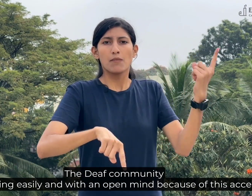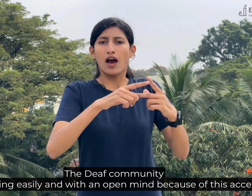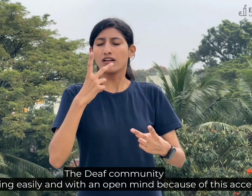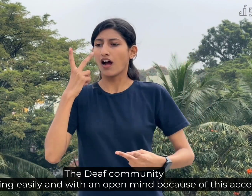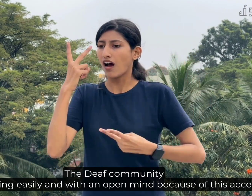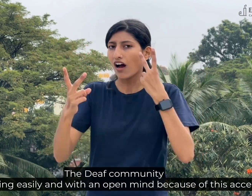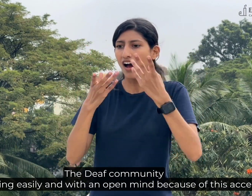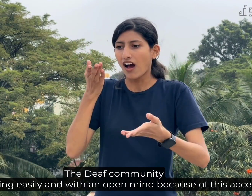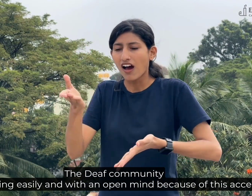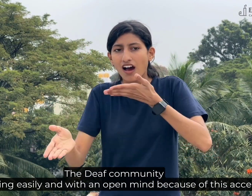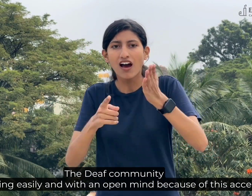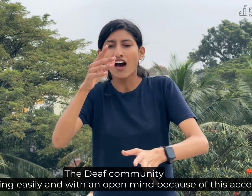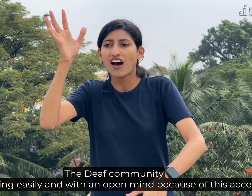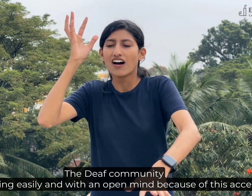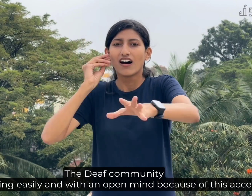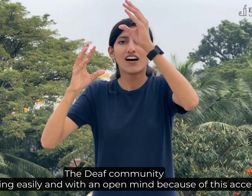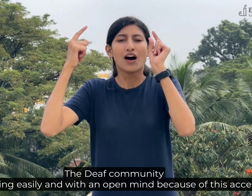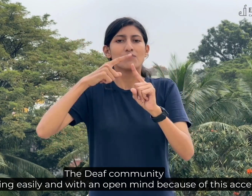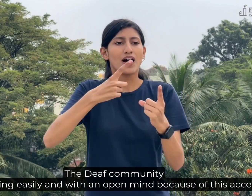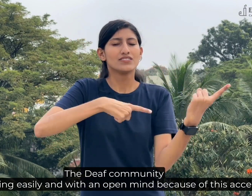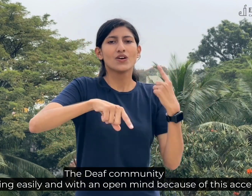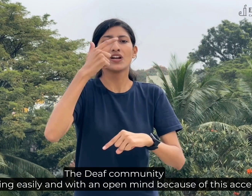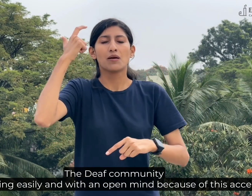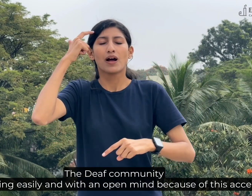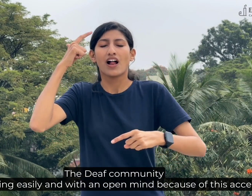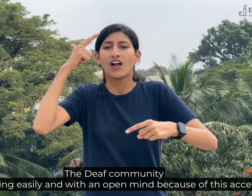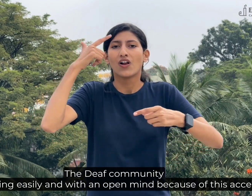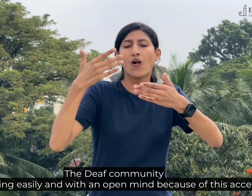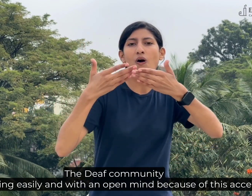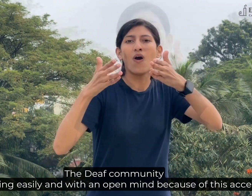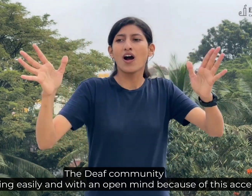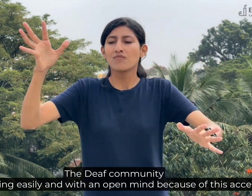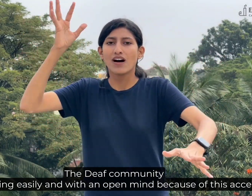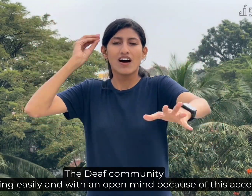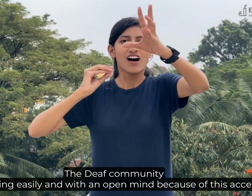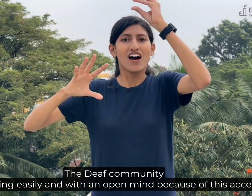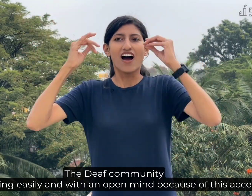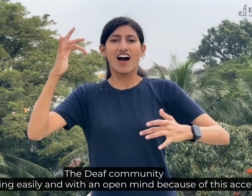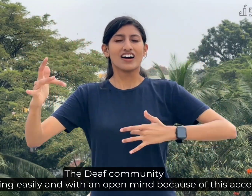The deaf community is learning easily and with an open mind because of this access.